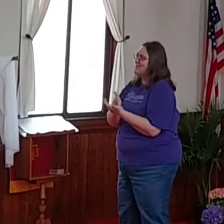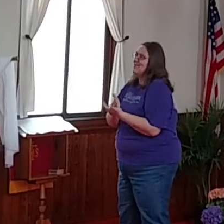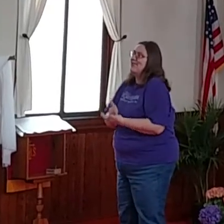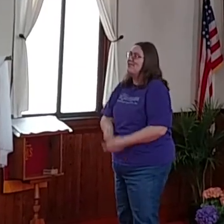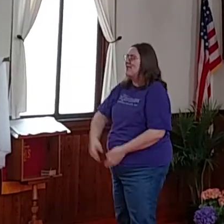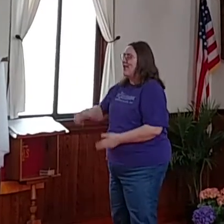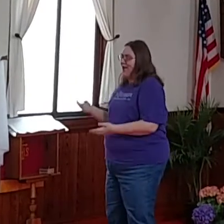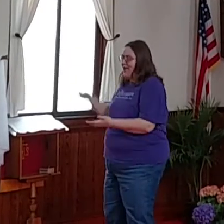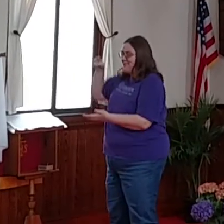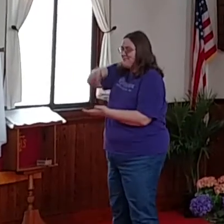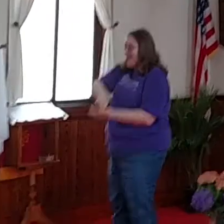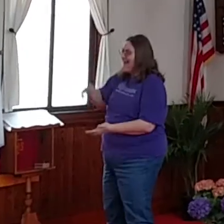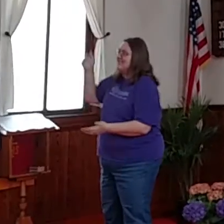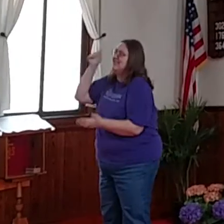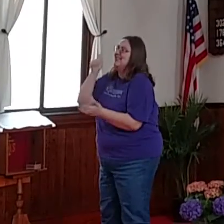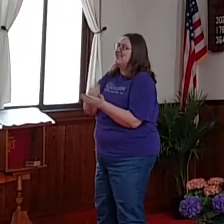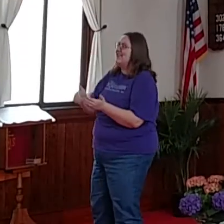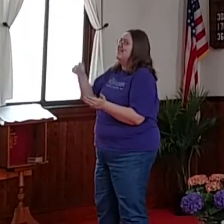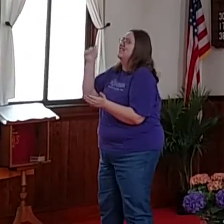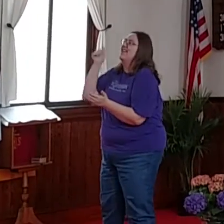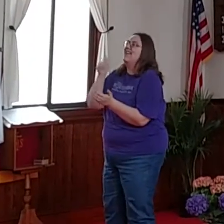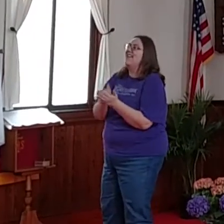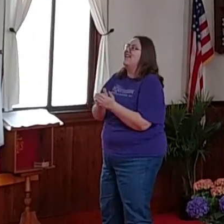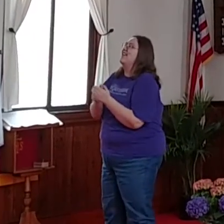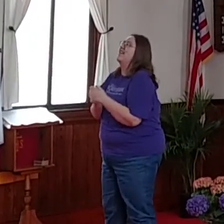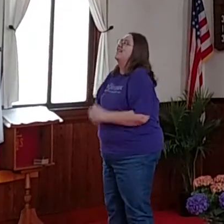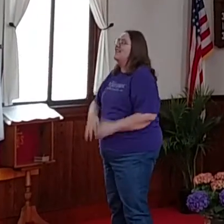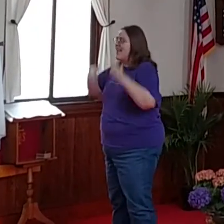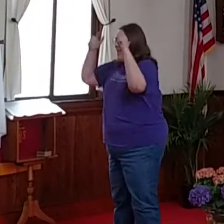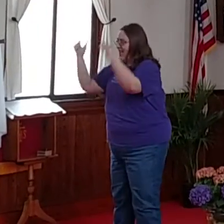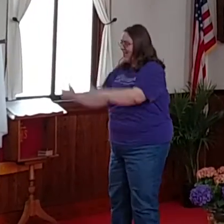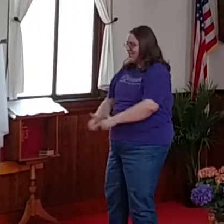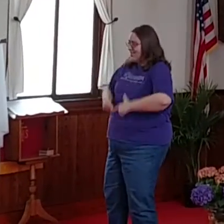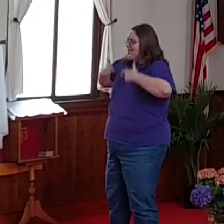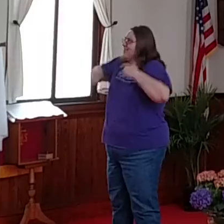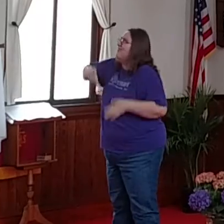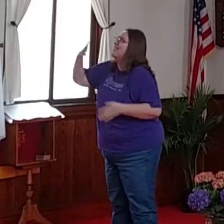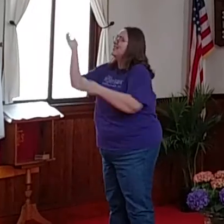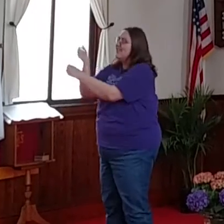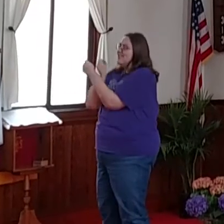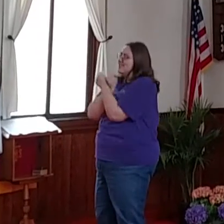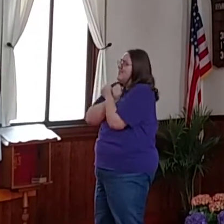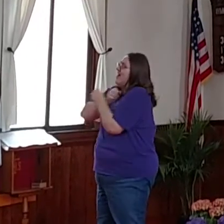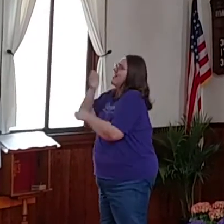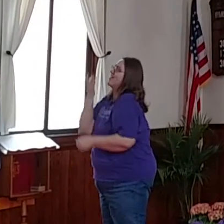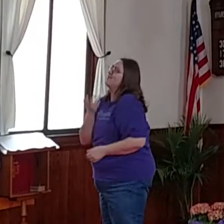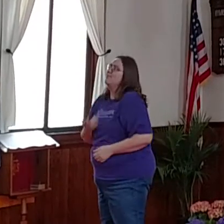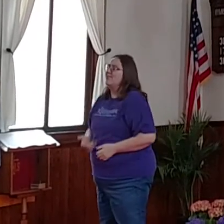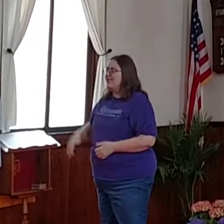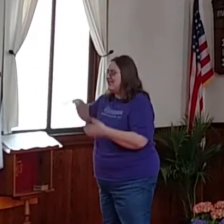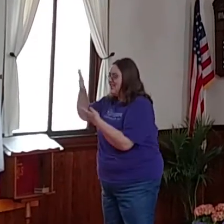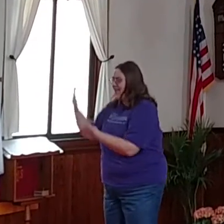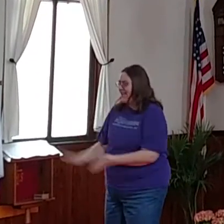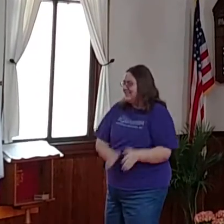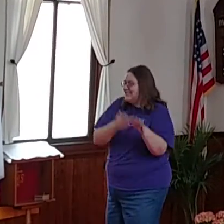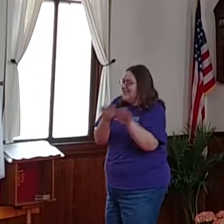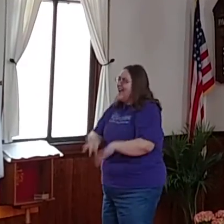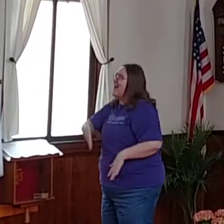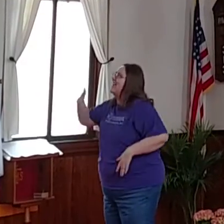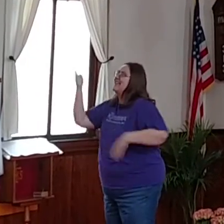him, from rising again. Living he loved me, living